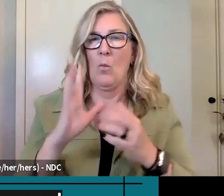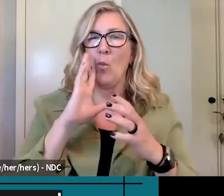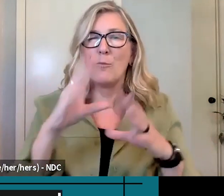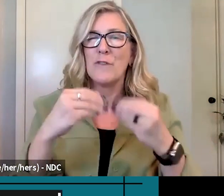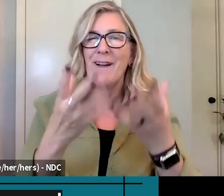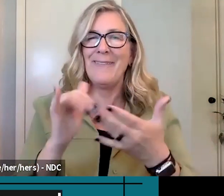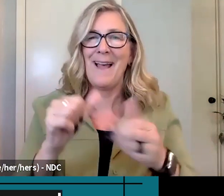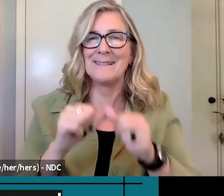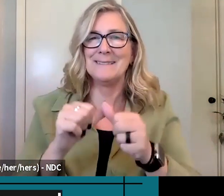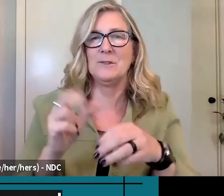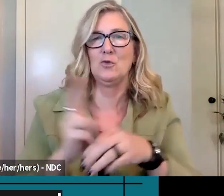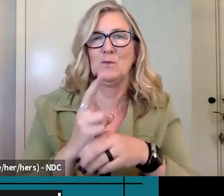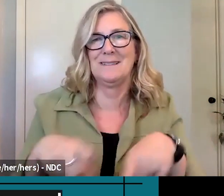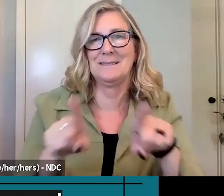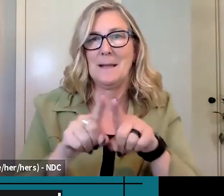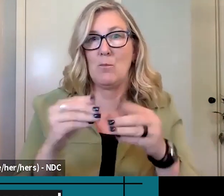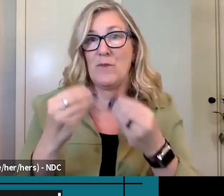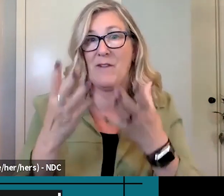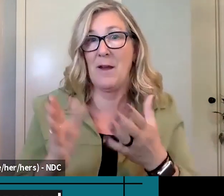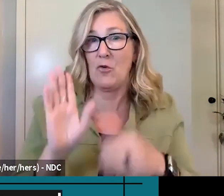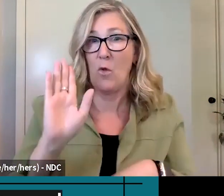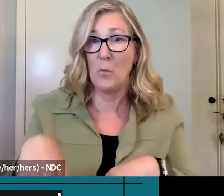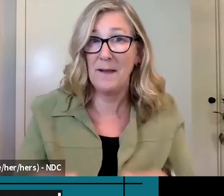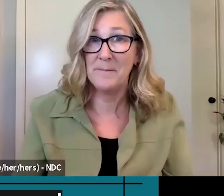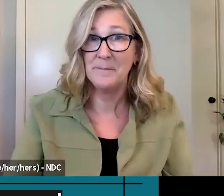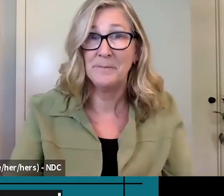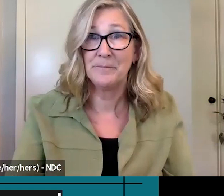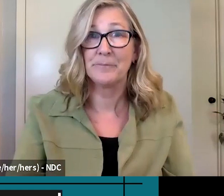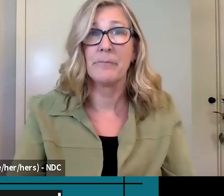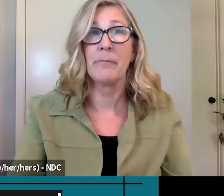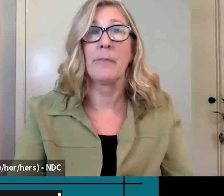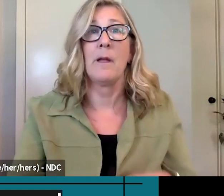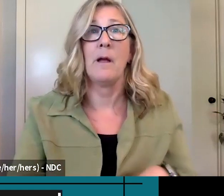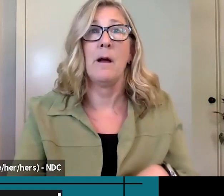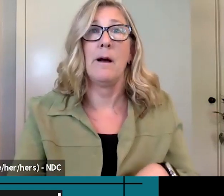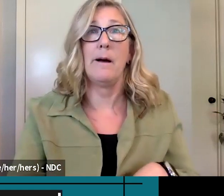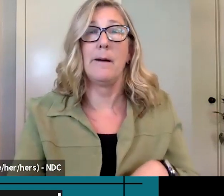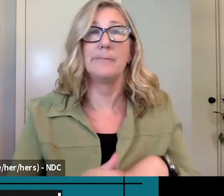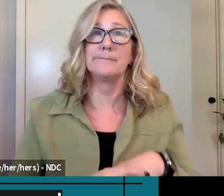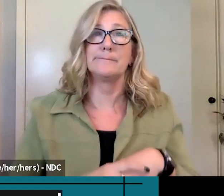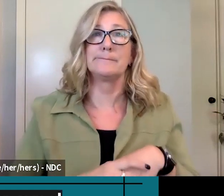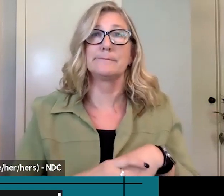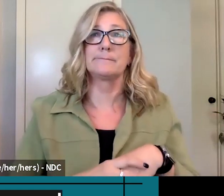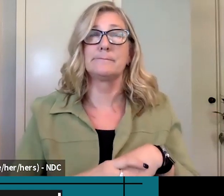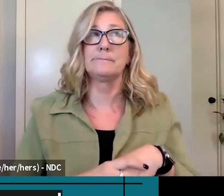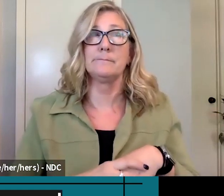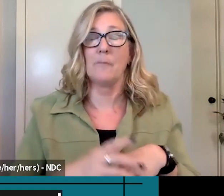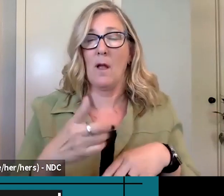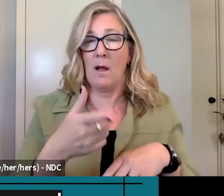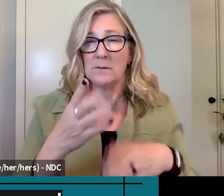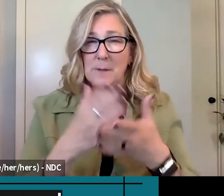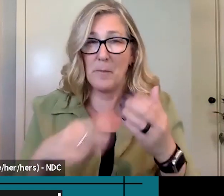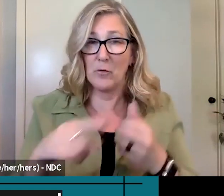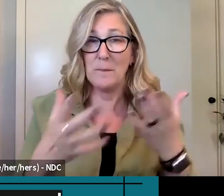in the area. In that case, a remote interpreter can provide that consistency that the student is looking